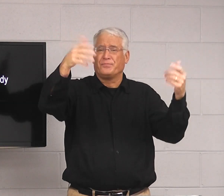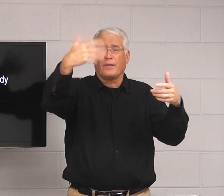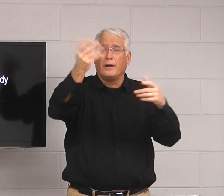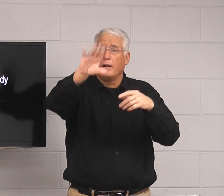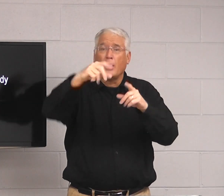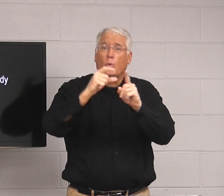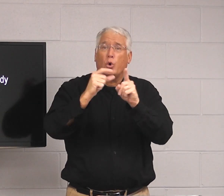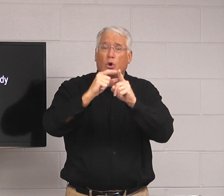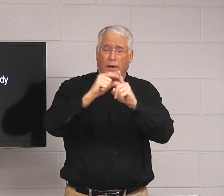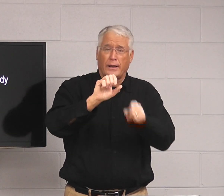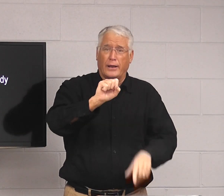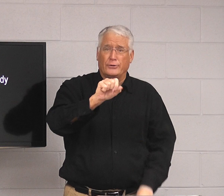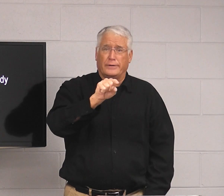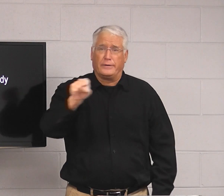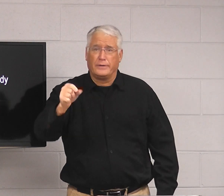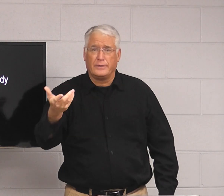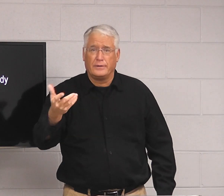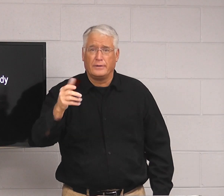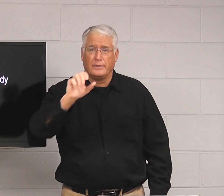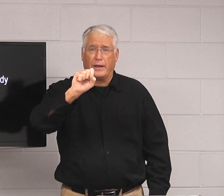Anything. Anything you use in the word.